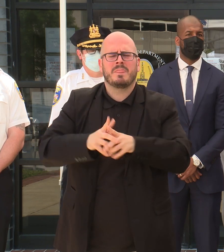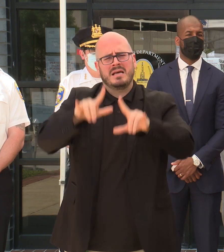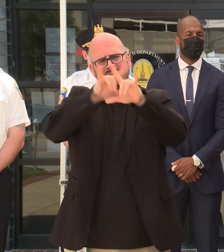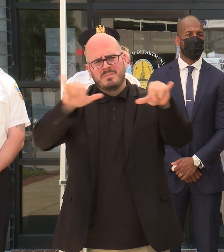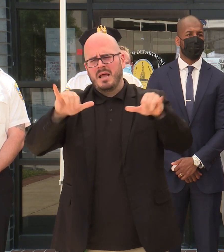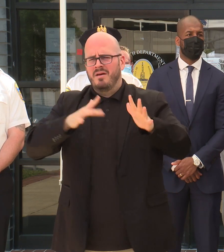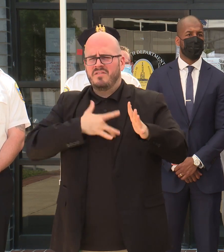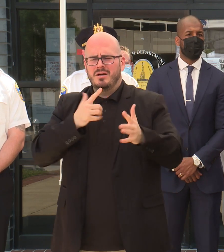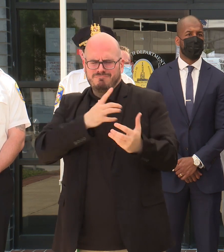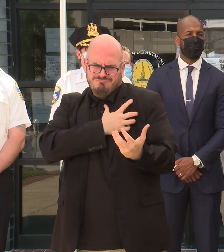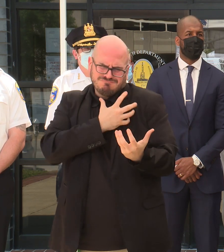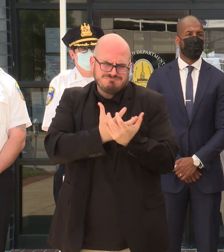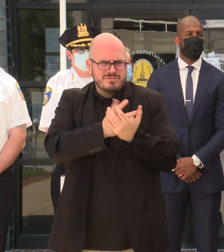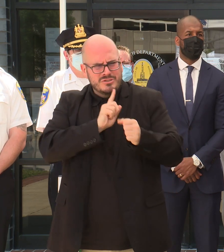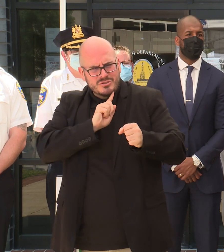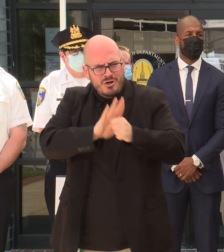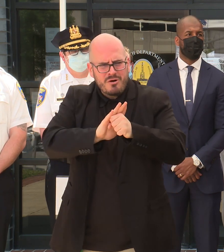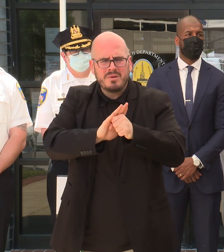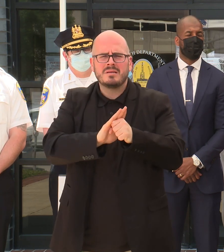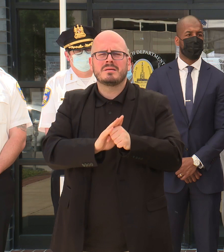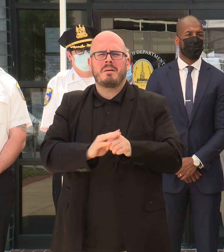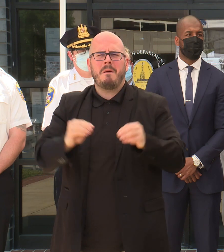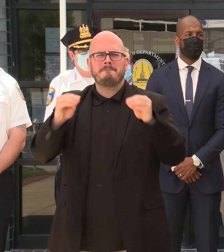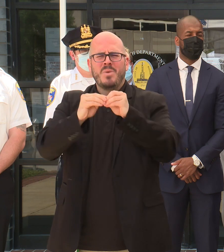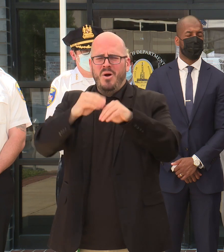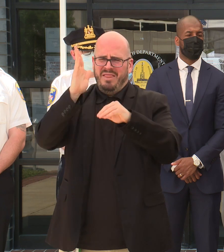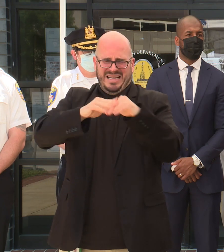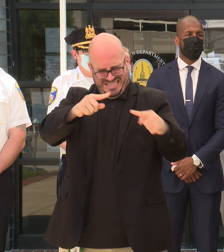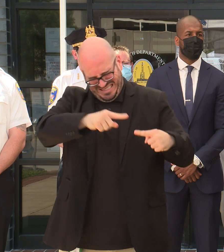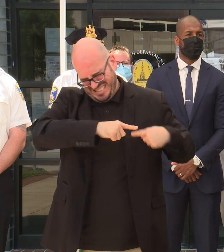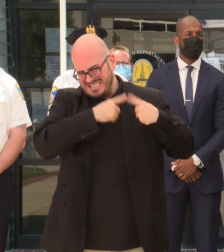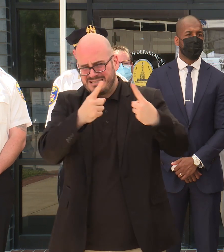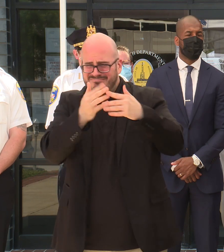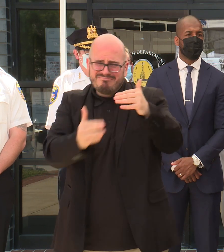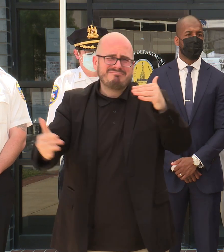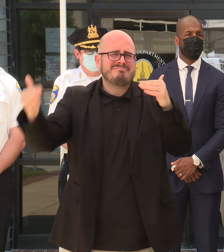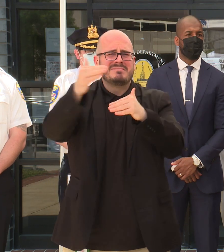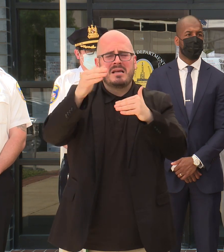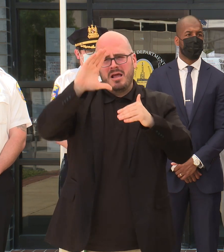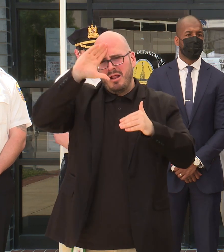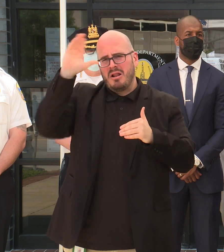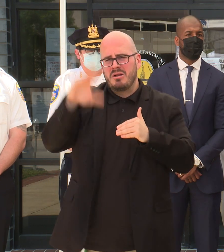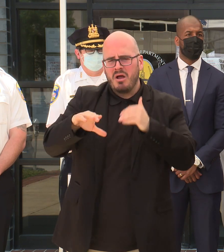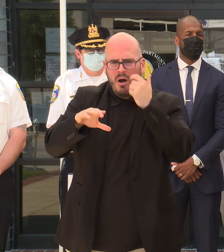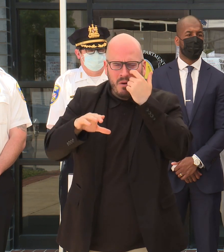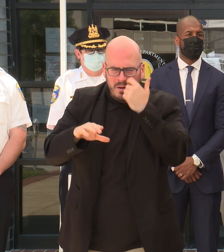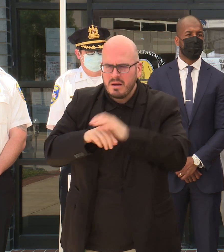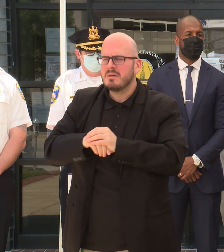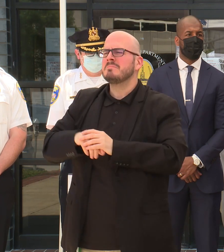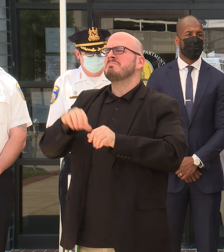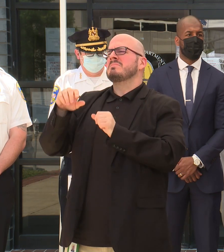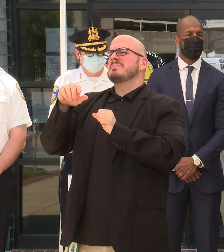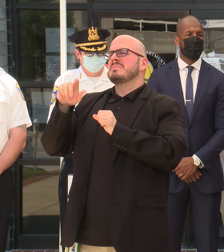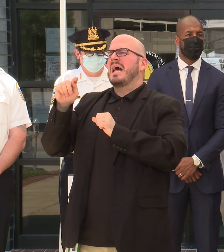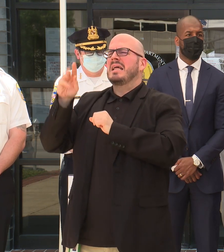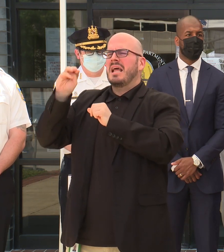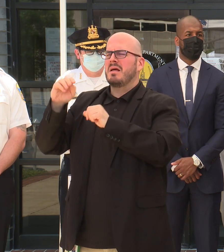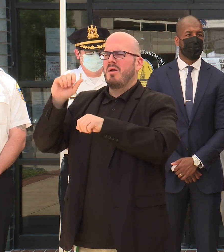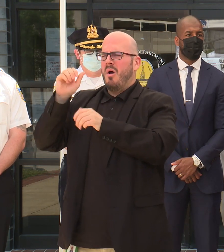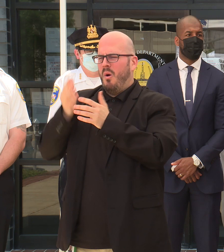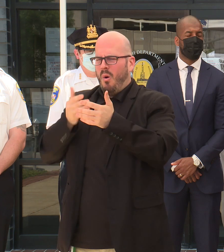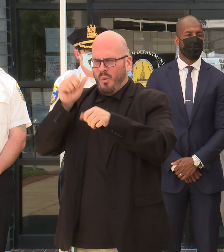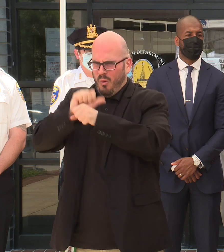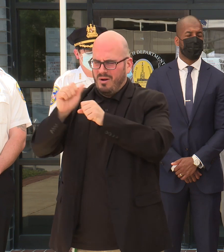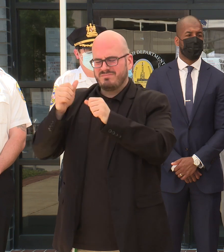and we remain dedicated, more dedicated than ever knowing that Tata walks beside us as an ancestor to